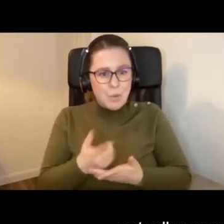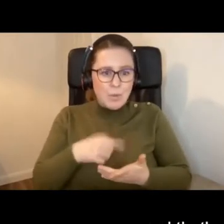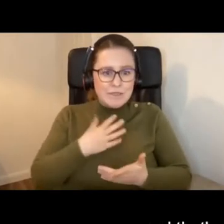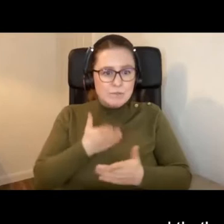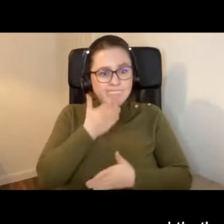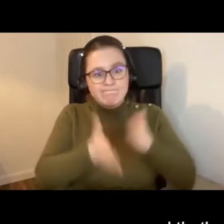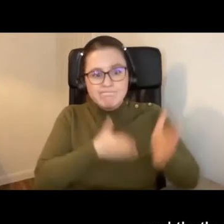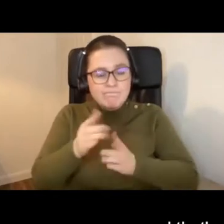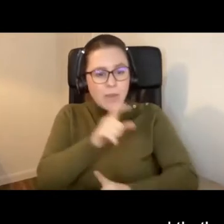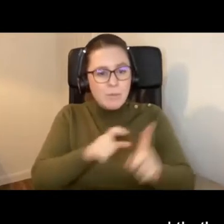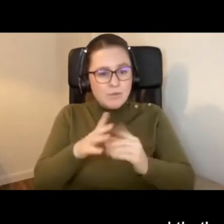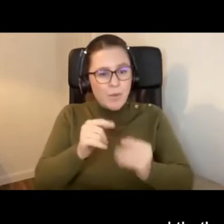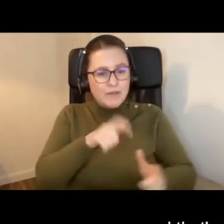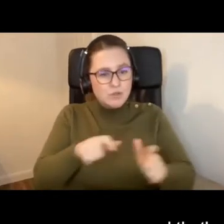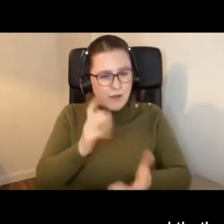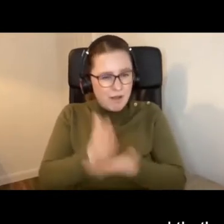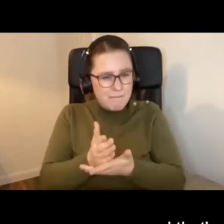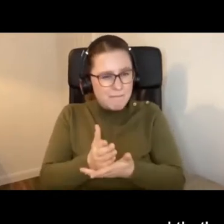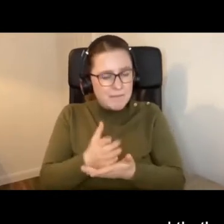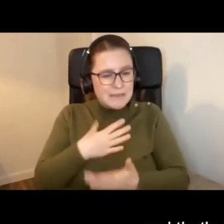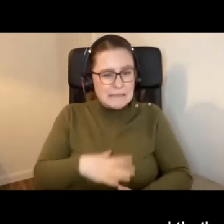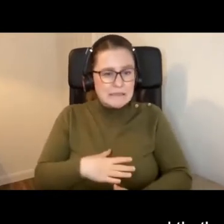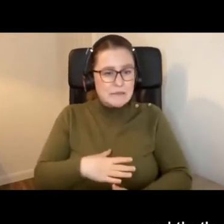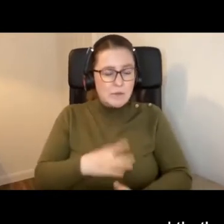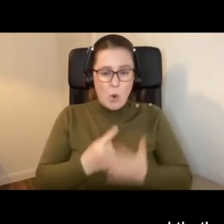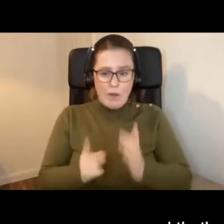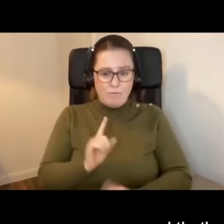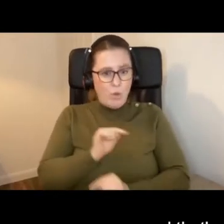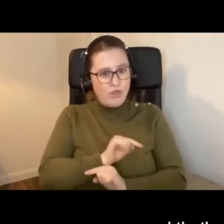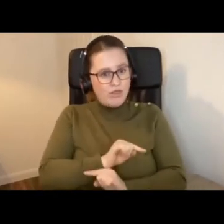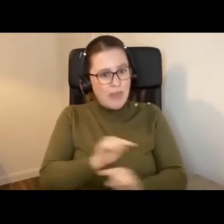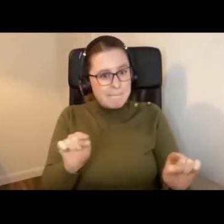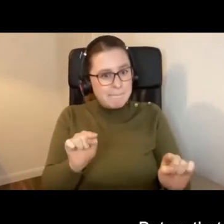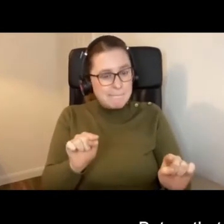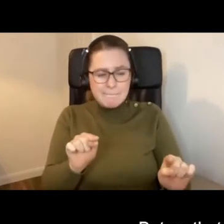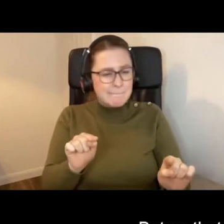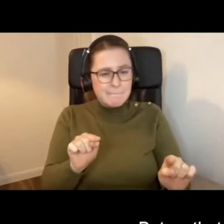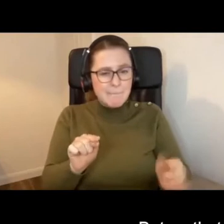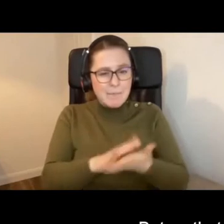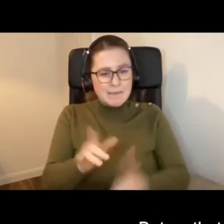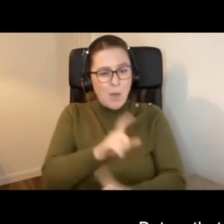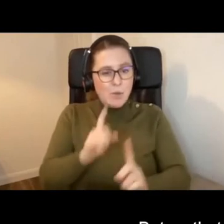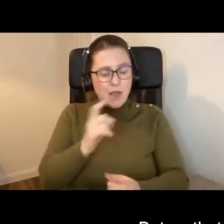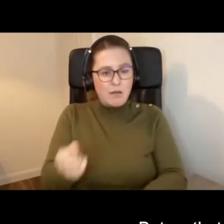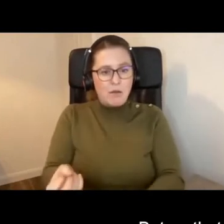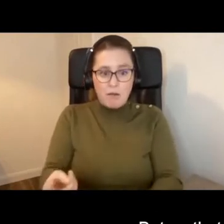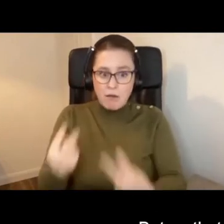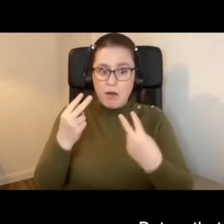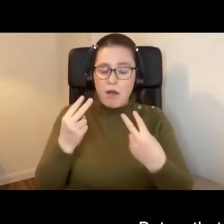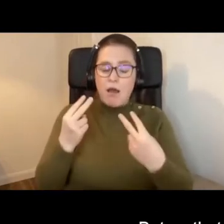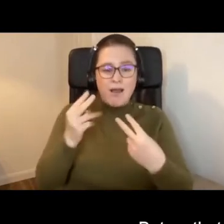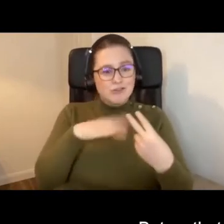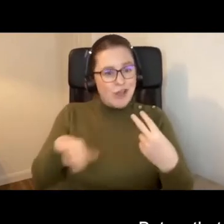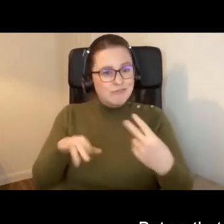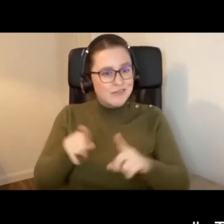the community with our students. And that's not just so that they experience the community, but so that the community experiences